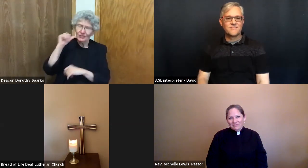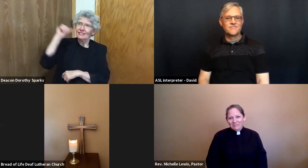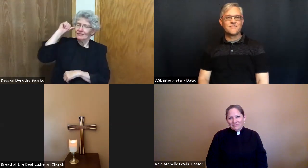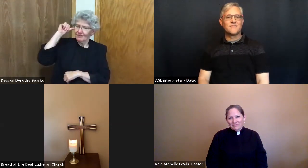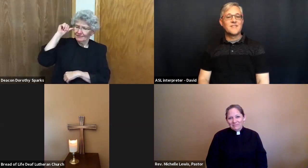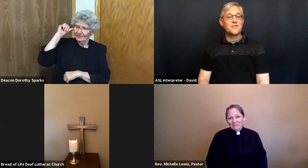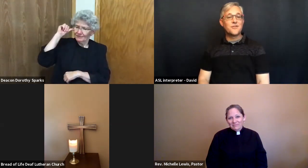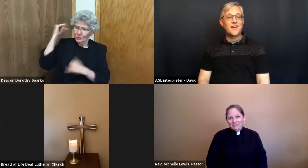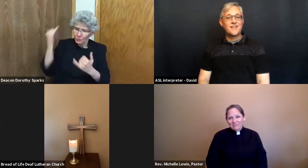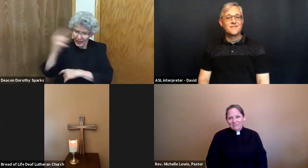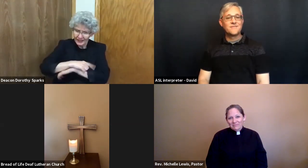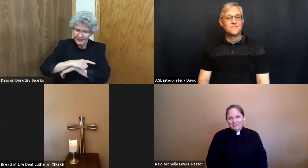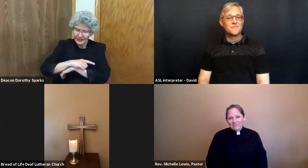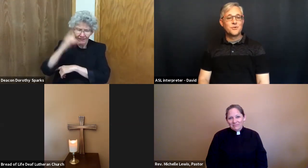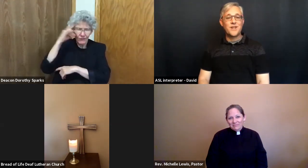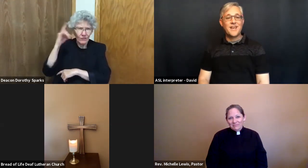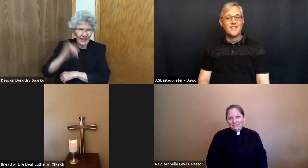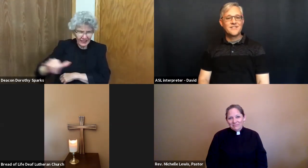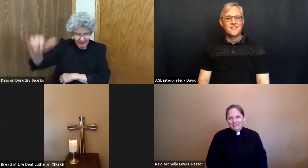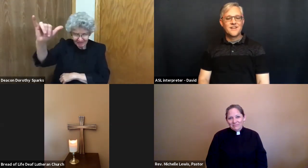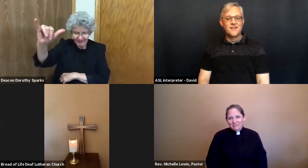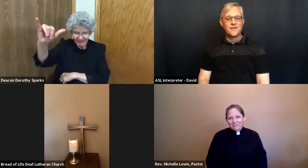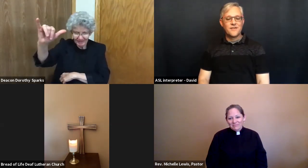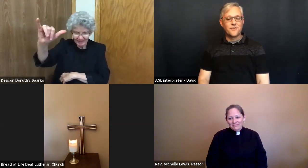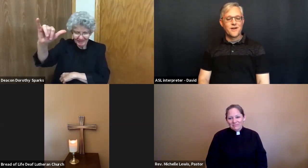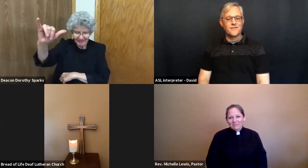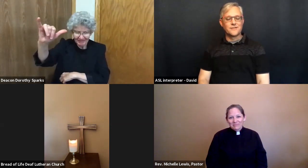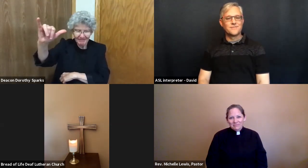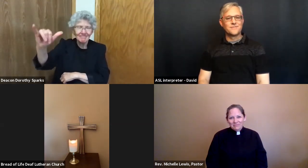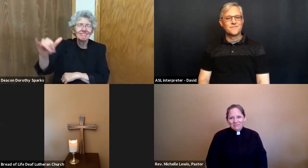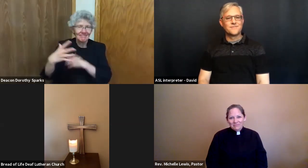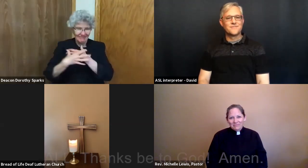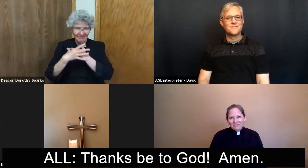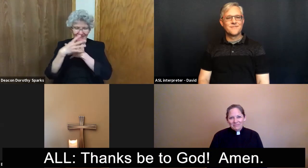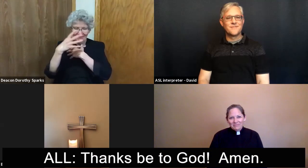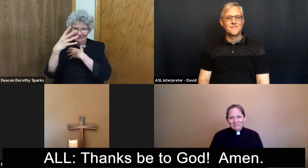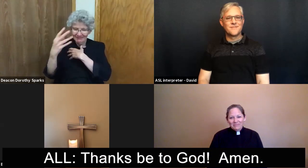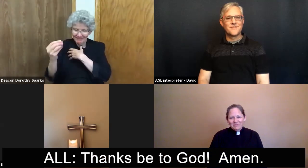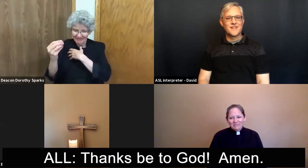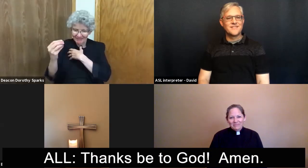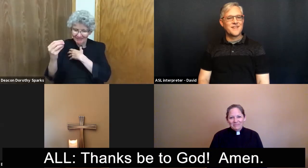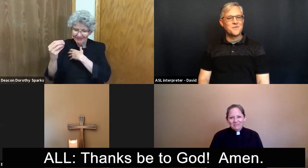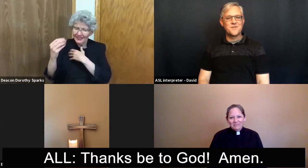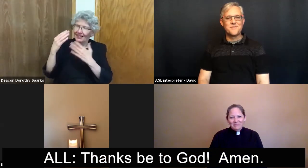yesterday today and forever say it with me